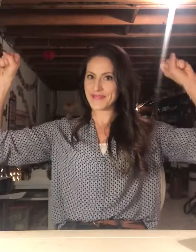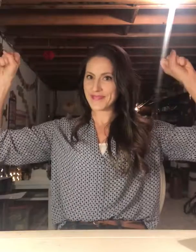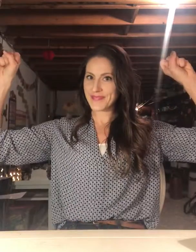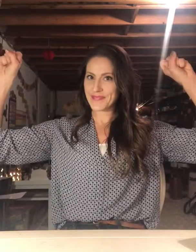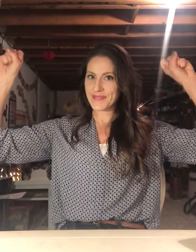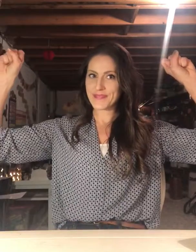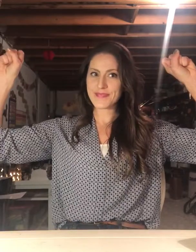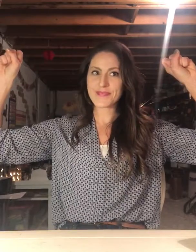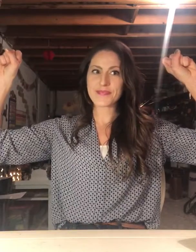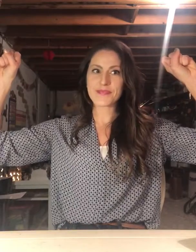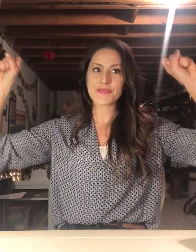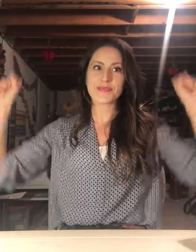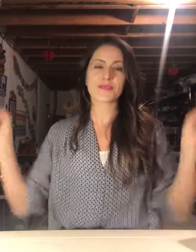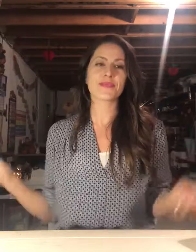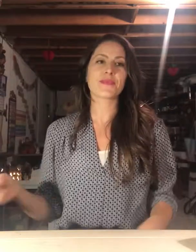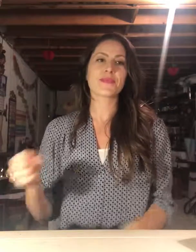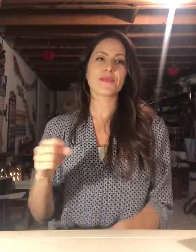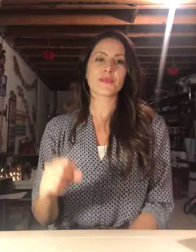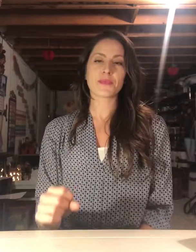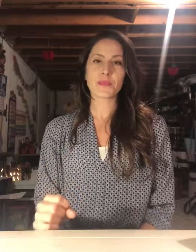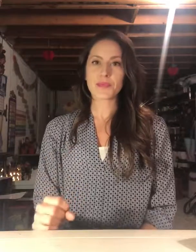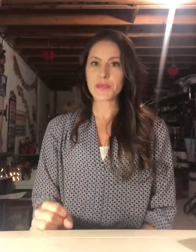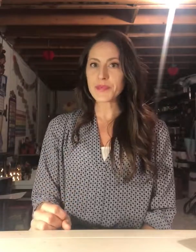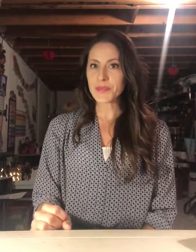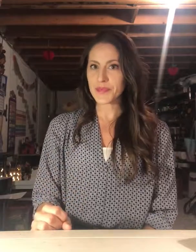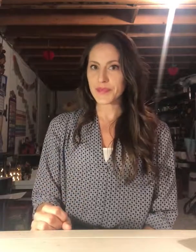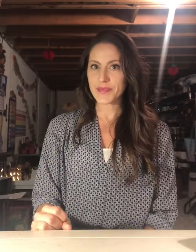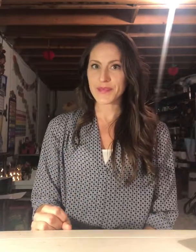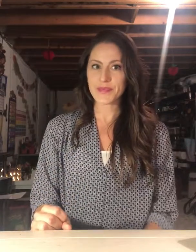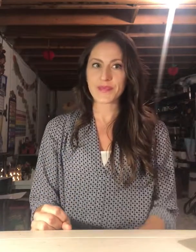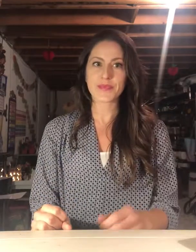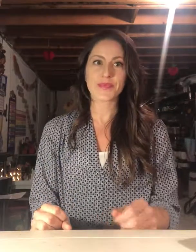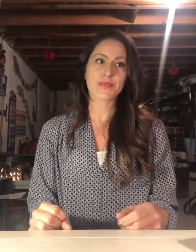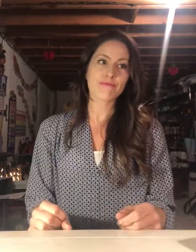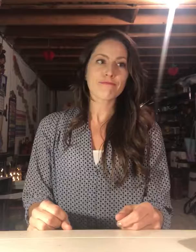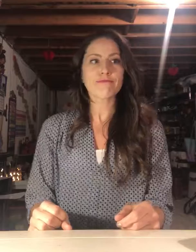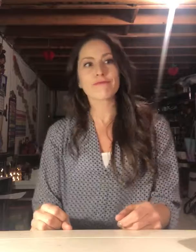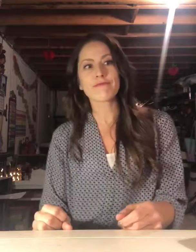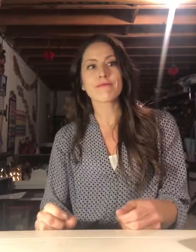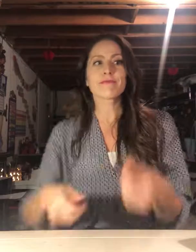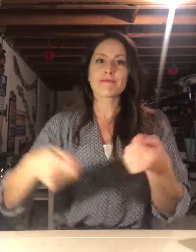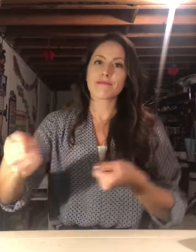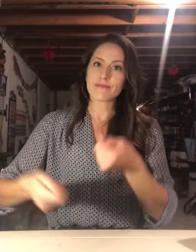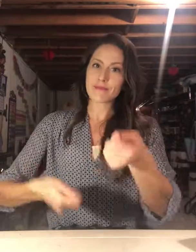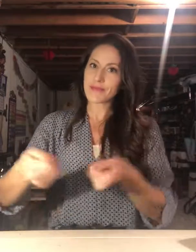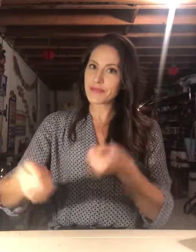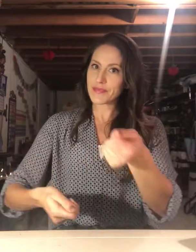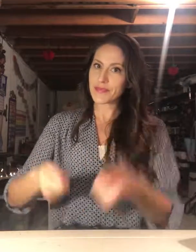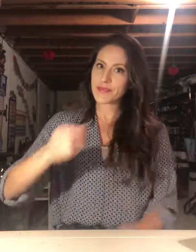powerful Songhai Empire controlled trade in Western